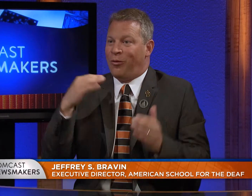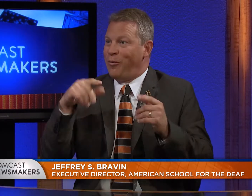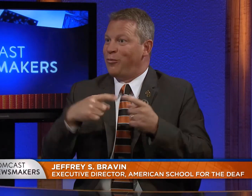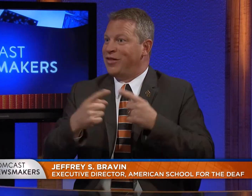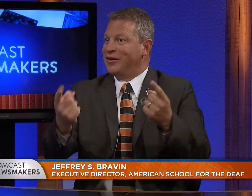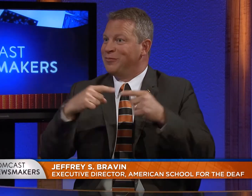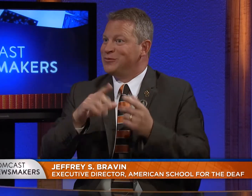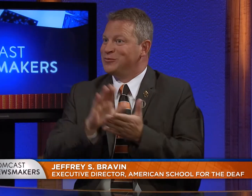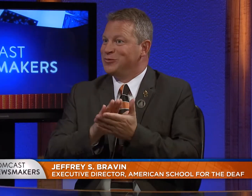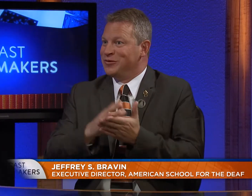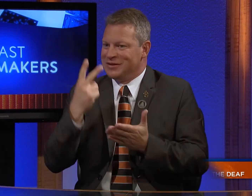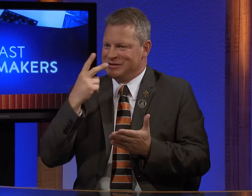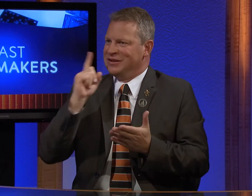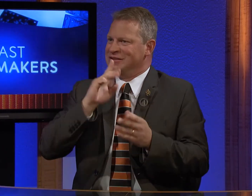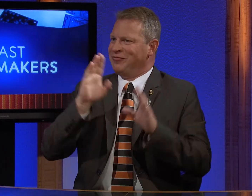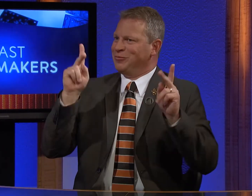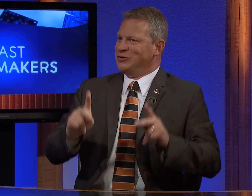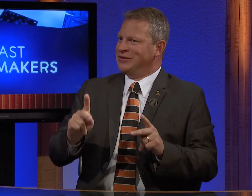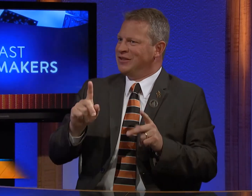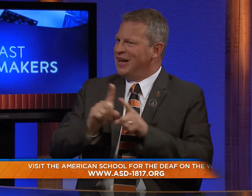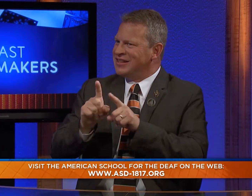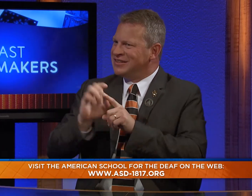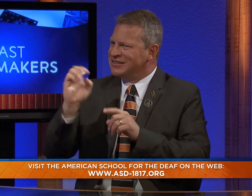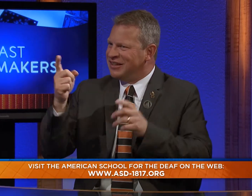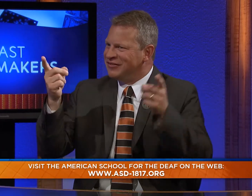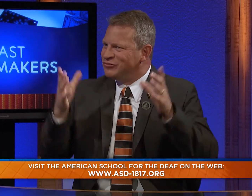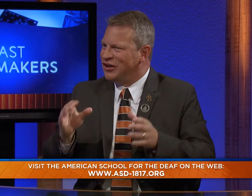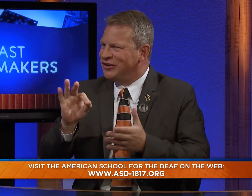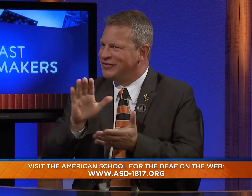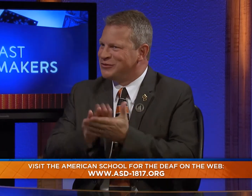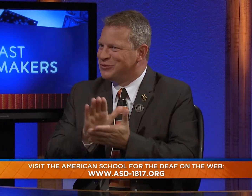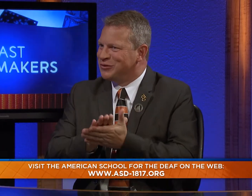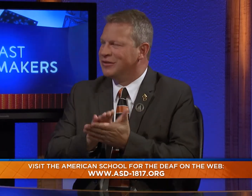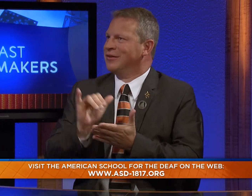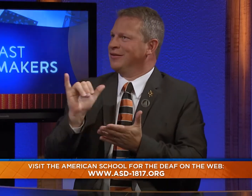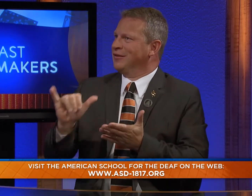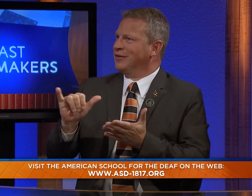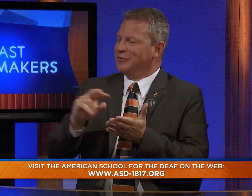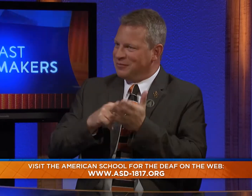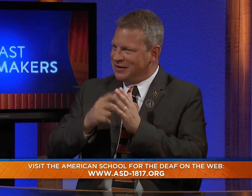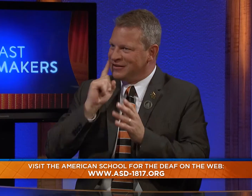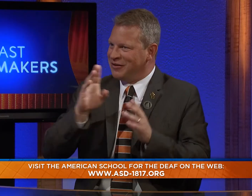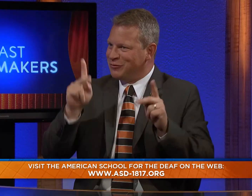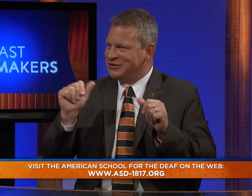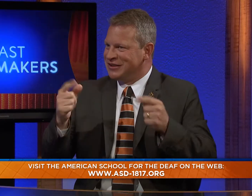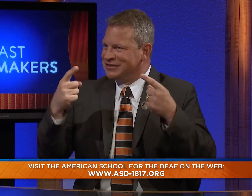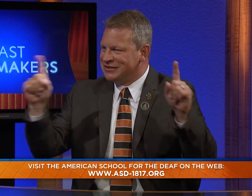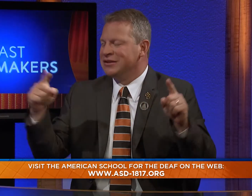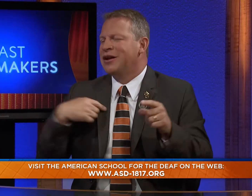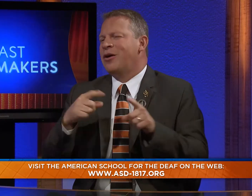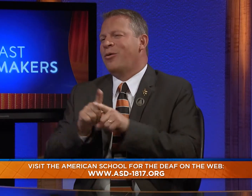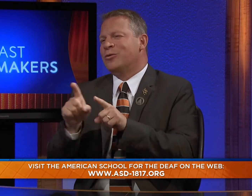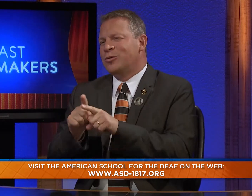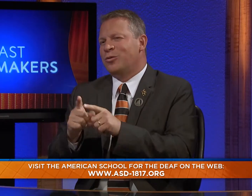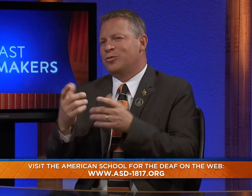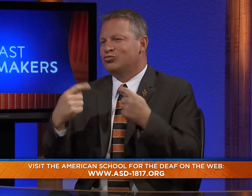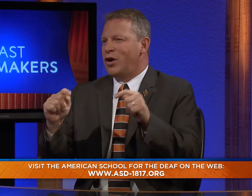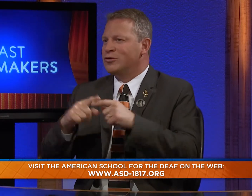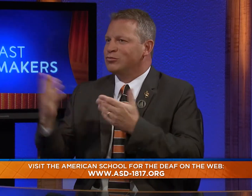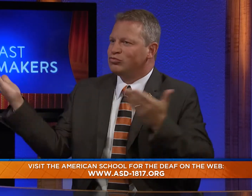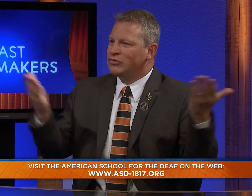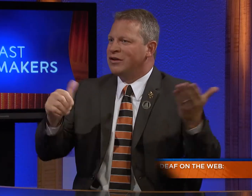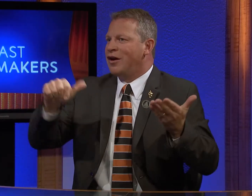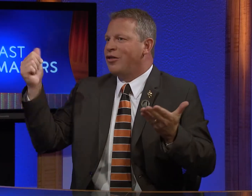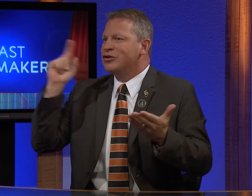individuals. So I'm hoping when they come to the American School for the Deaf, they'll see a deaf person as the executive director of the school, which